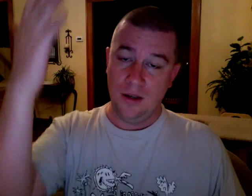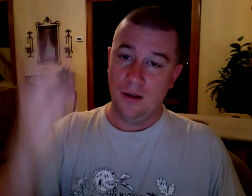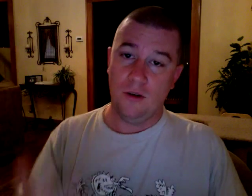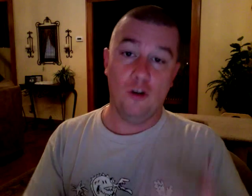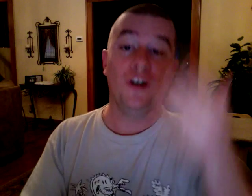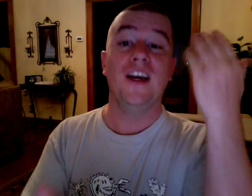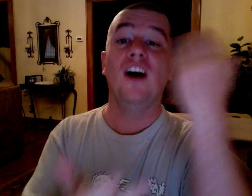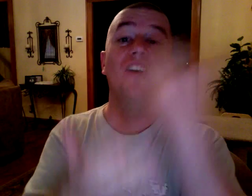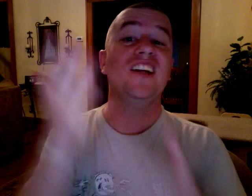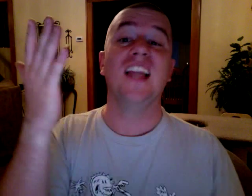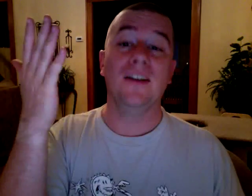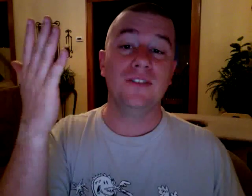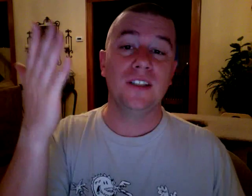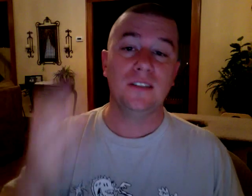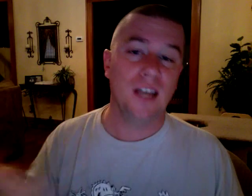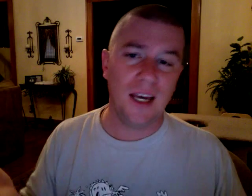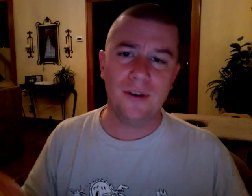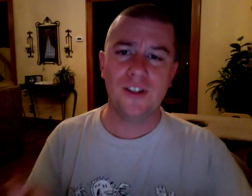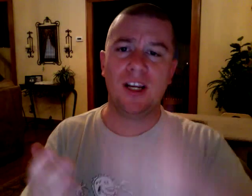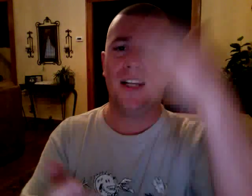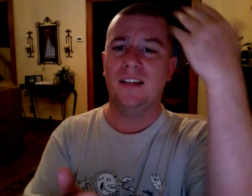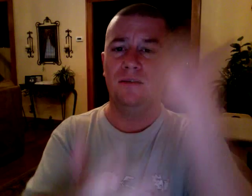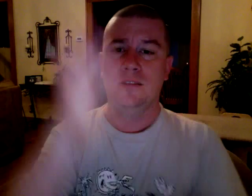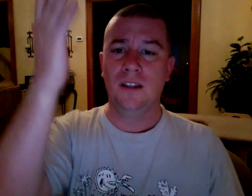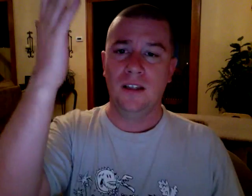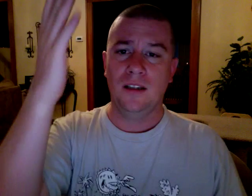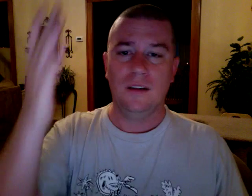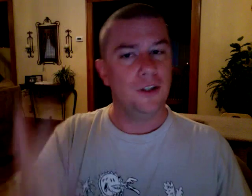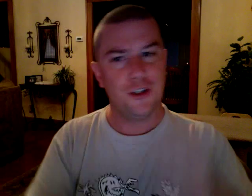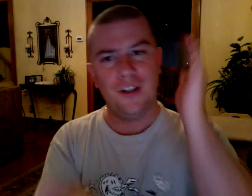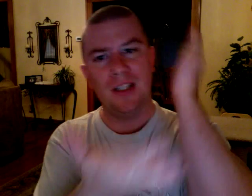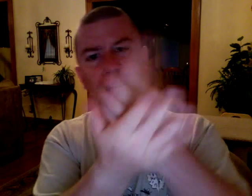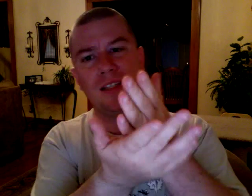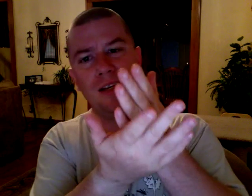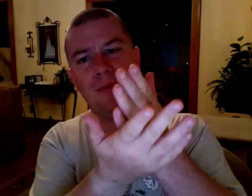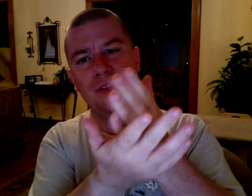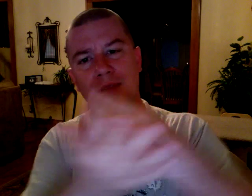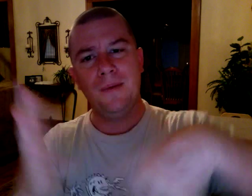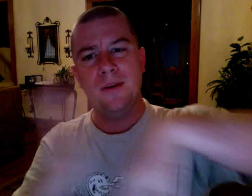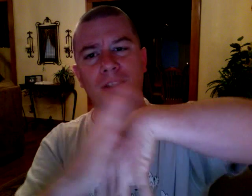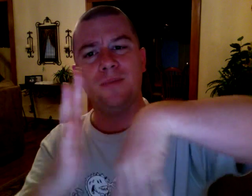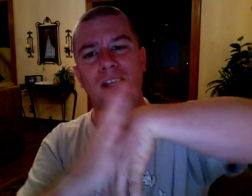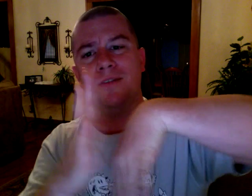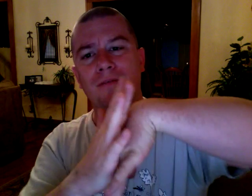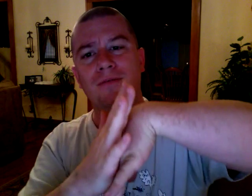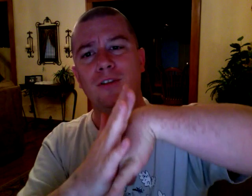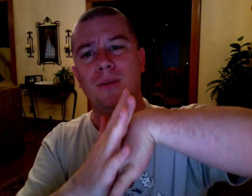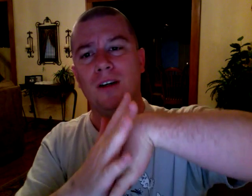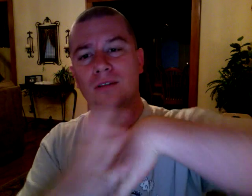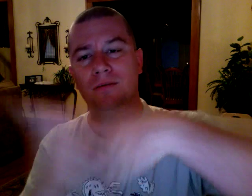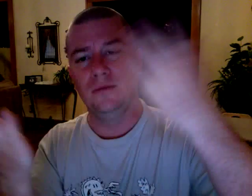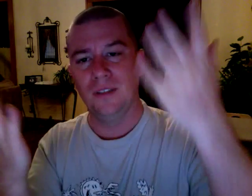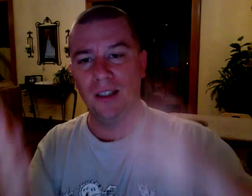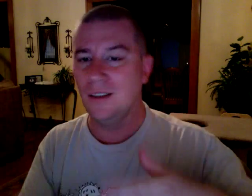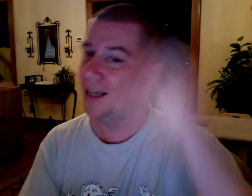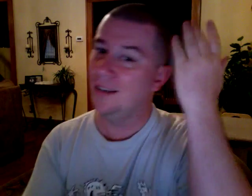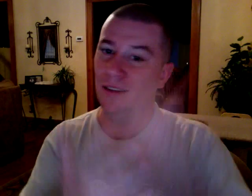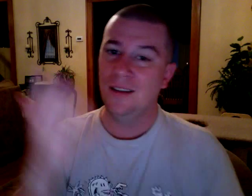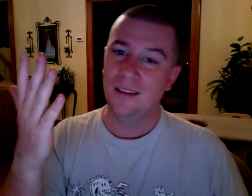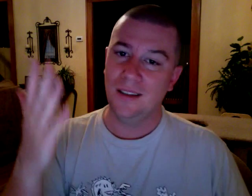Or he already left. Hey, where's Johnny? You sure he's not sleeping? Maybe he went to play football. No, no. He